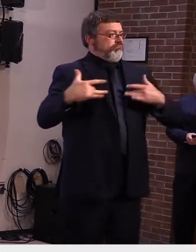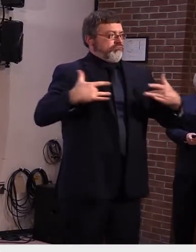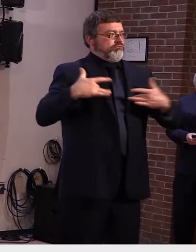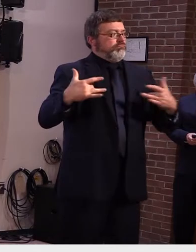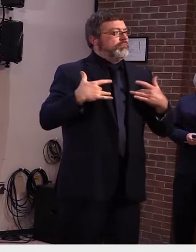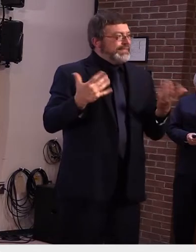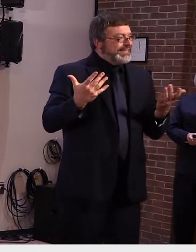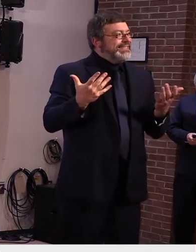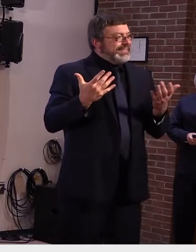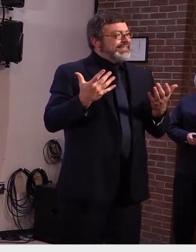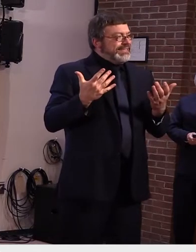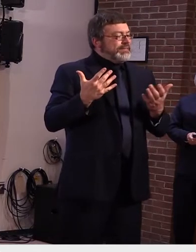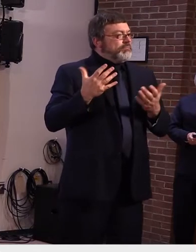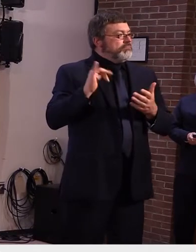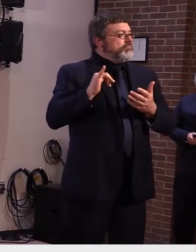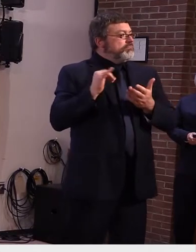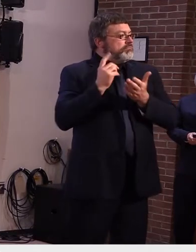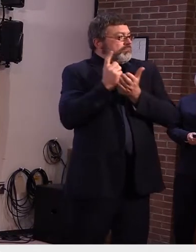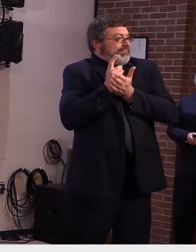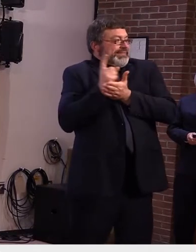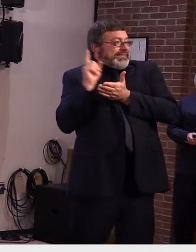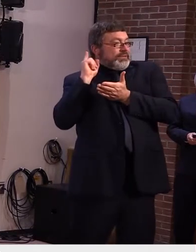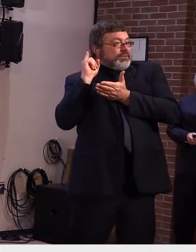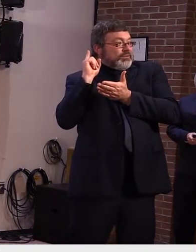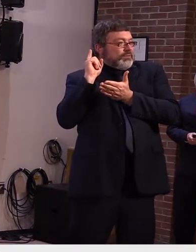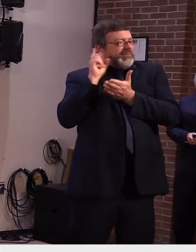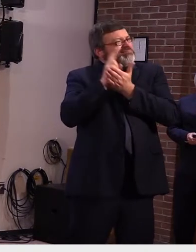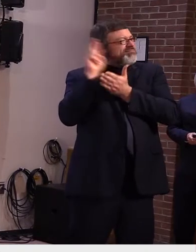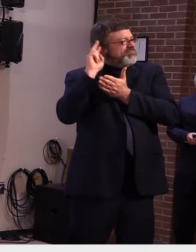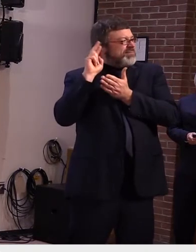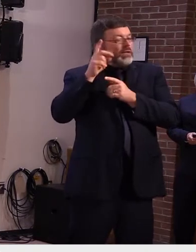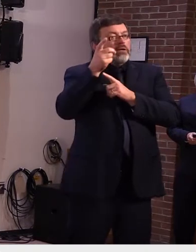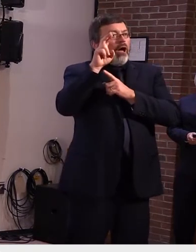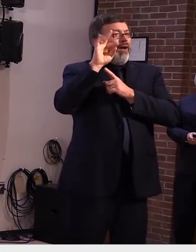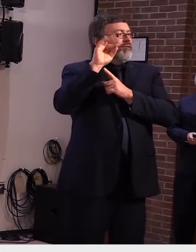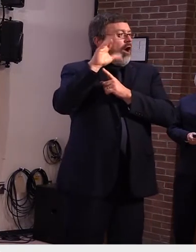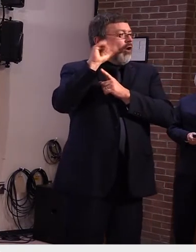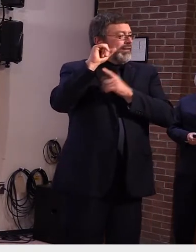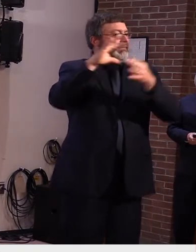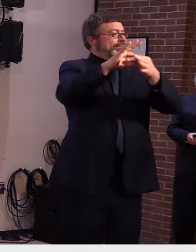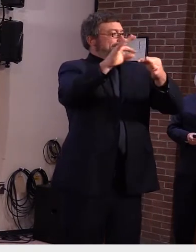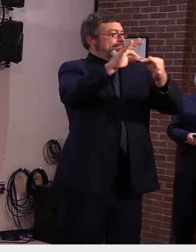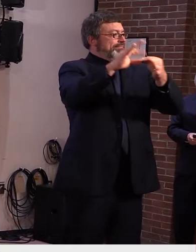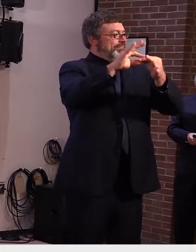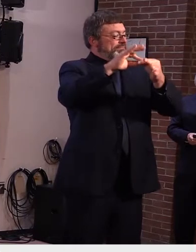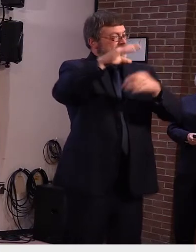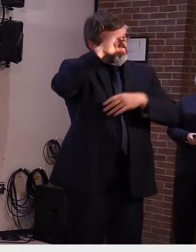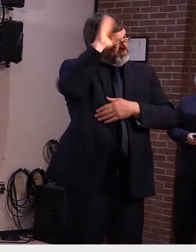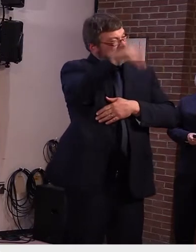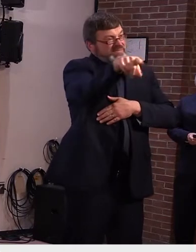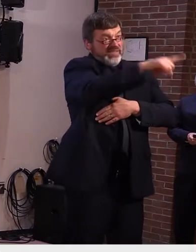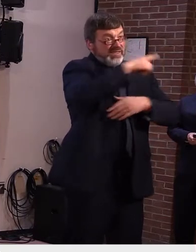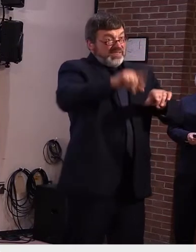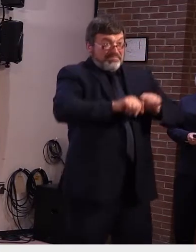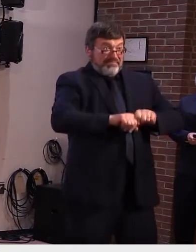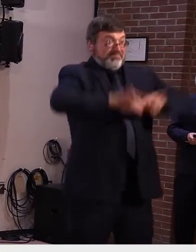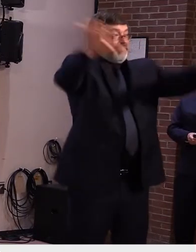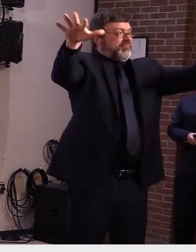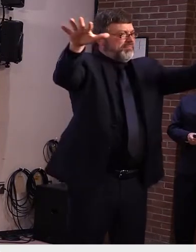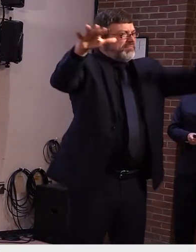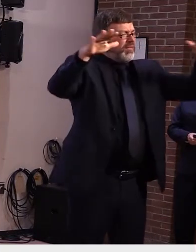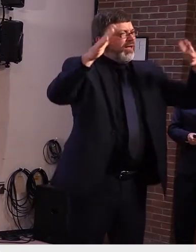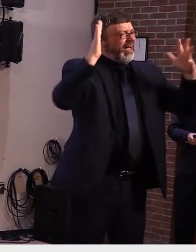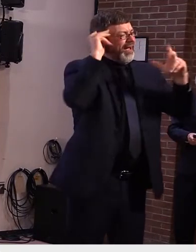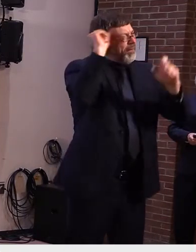this year. He encouraged us to be very careful and prudent about social gatherings, particularly when members of the family might be at risk because of their